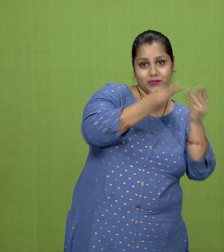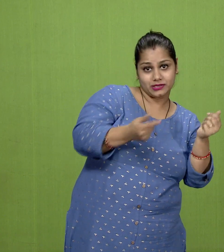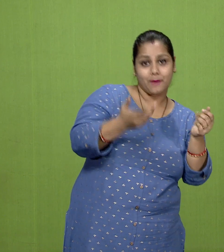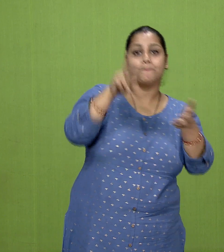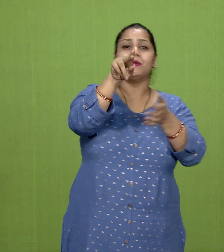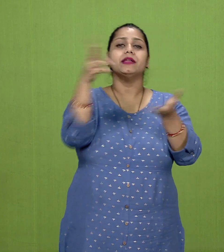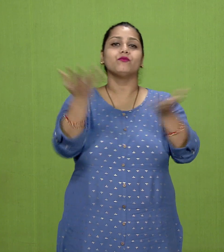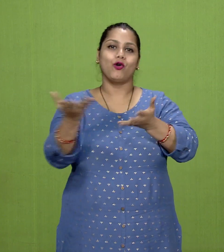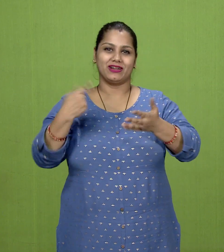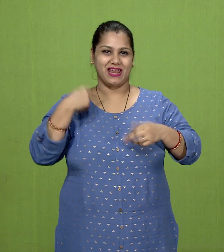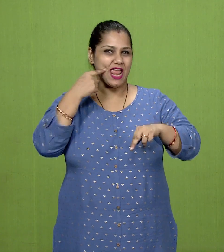If desire